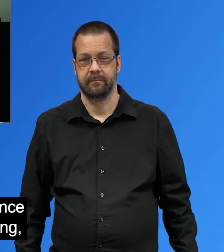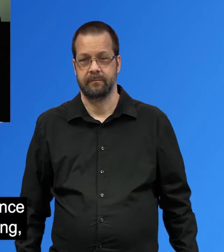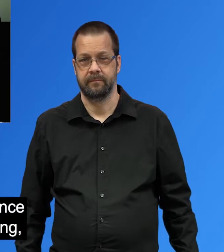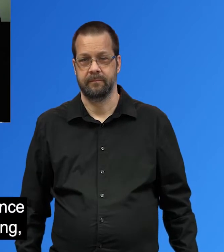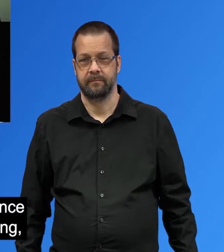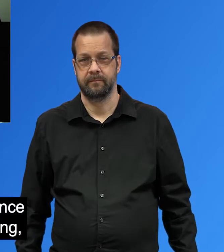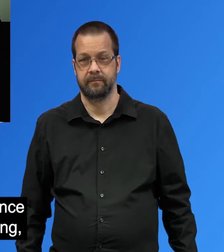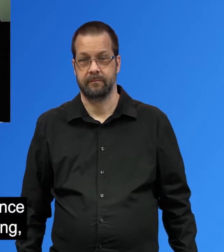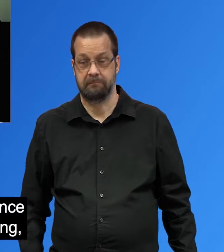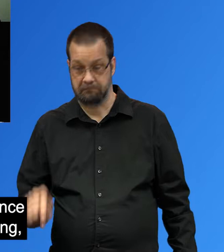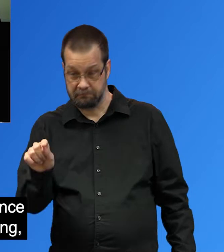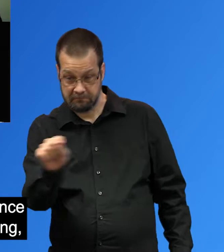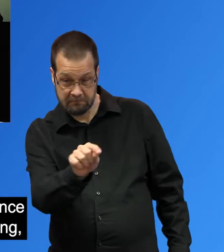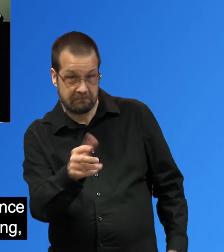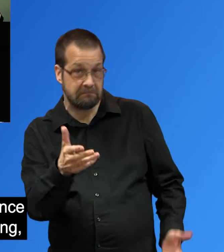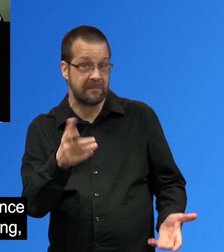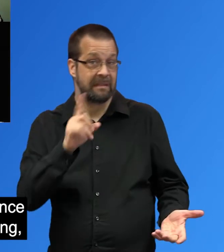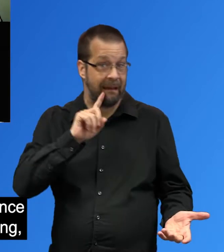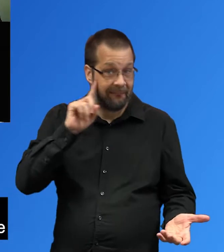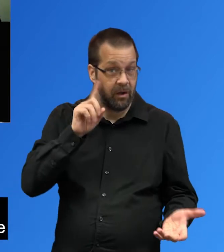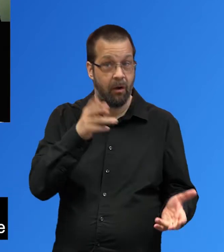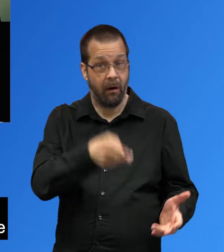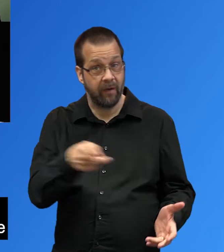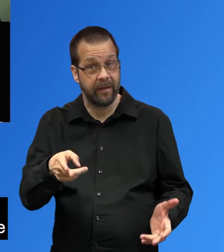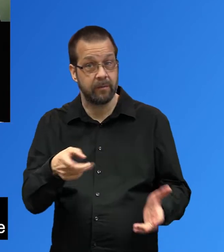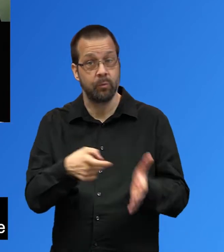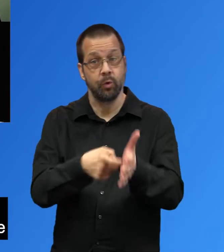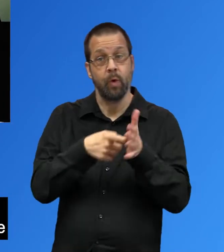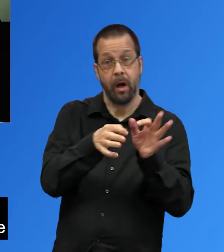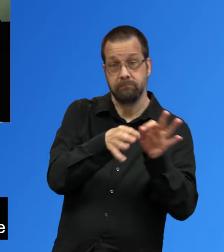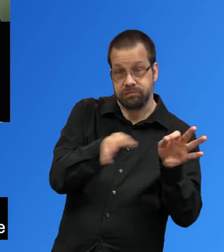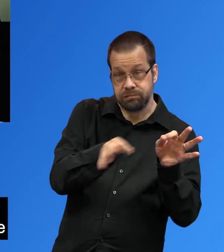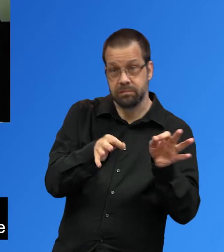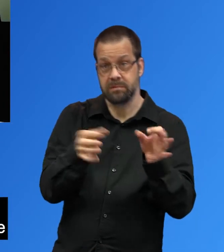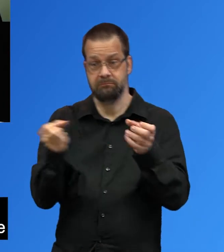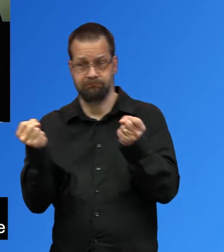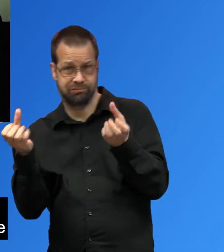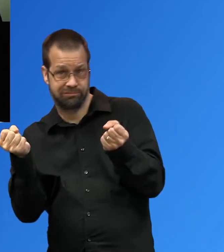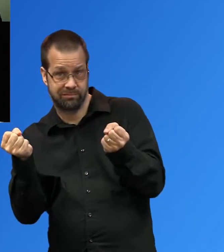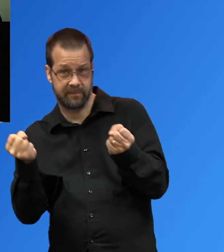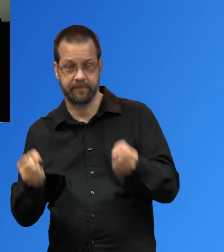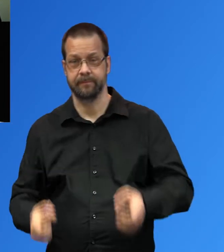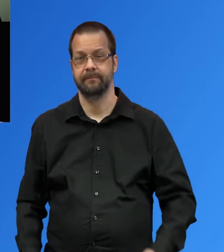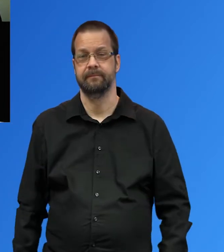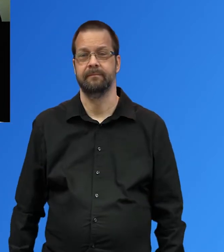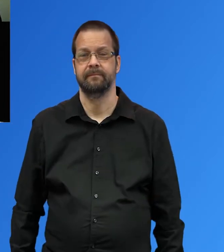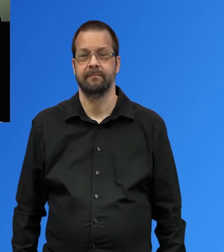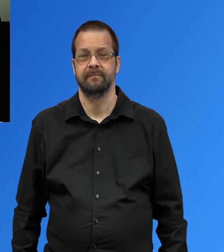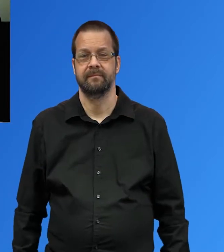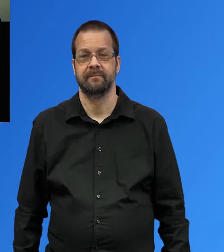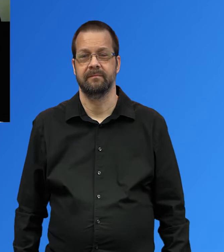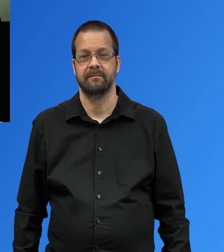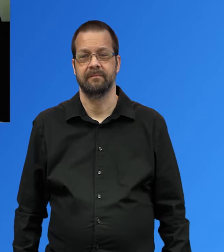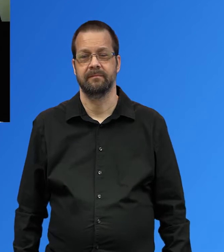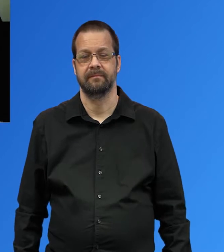Some members of your audience who are deaf or hard of hearing may rely on live captions or American Sign Language to access content.